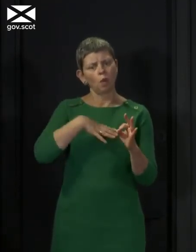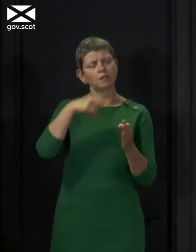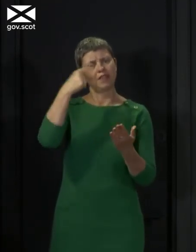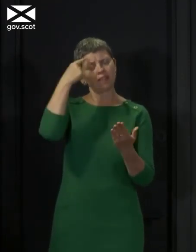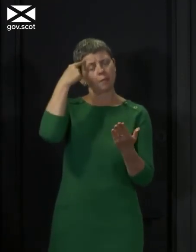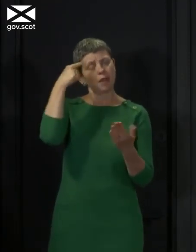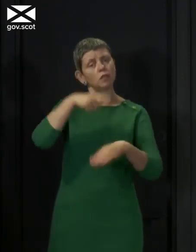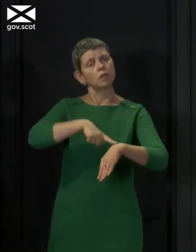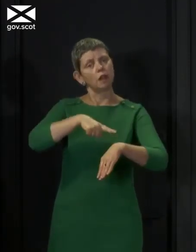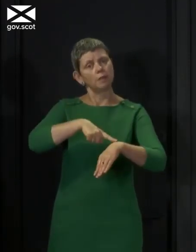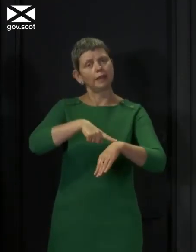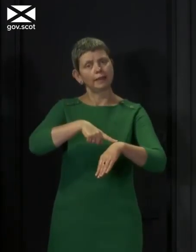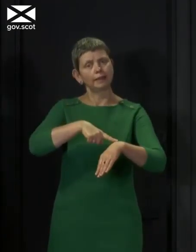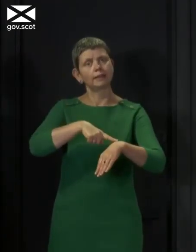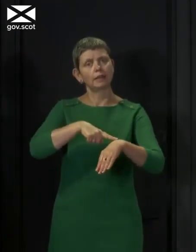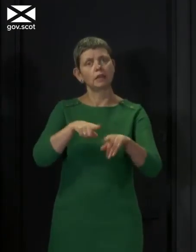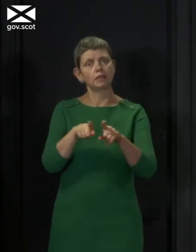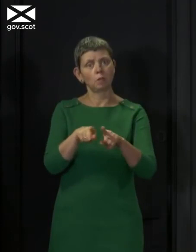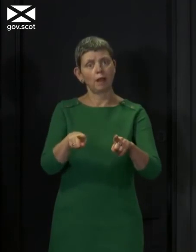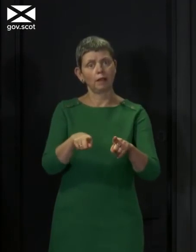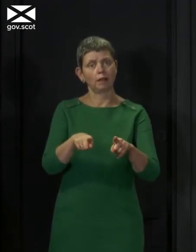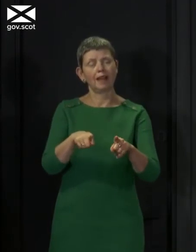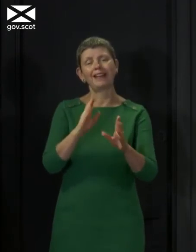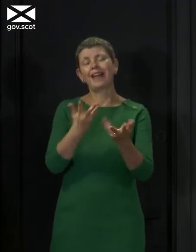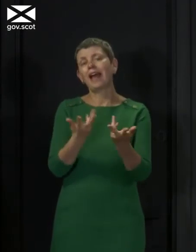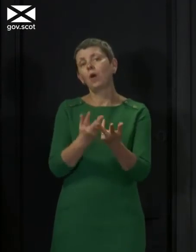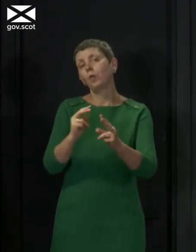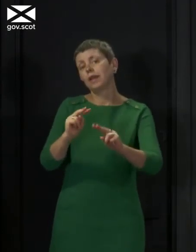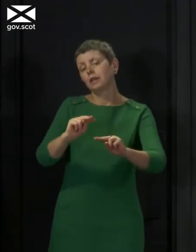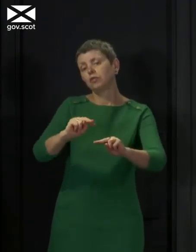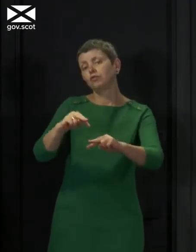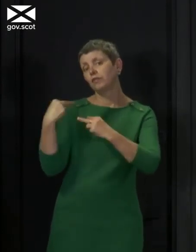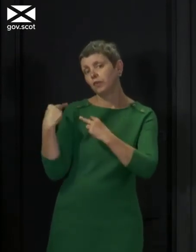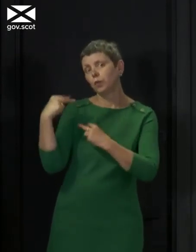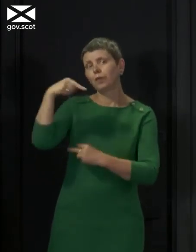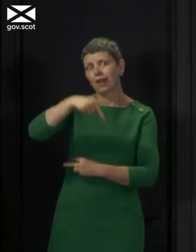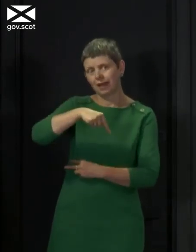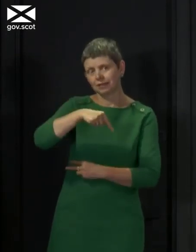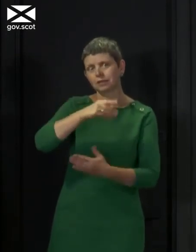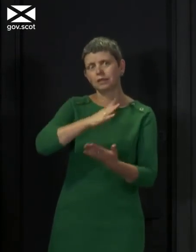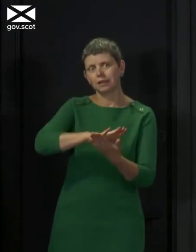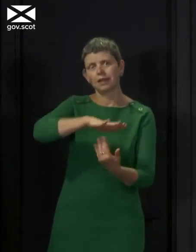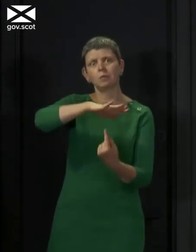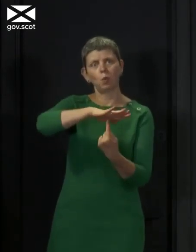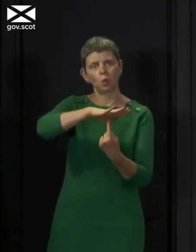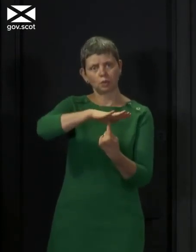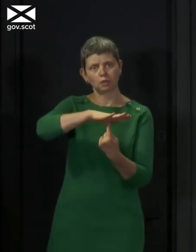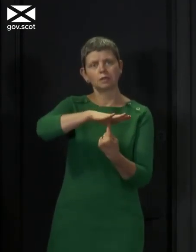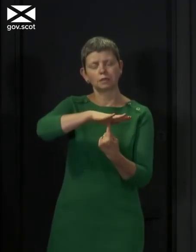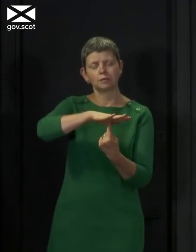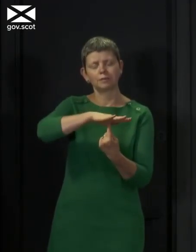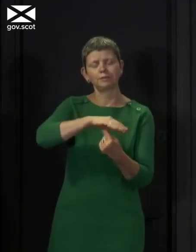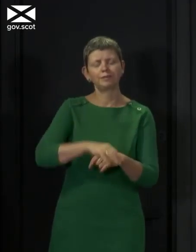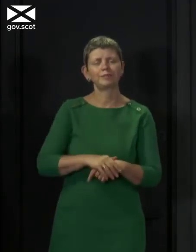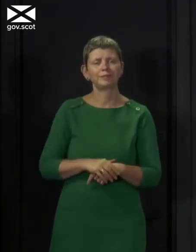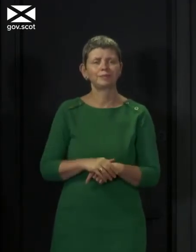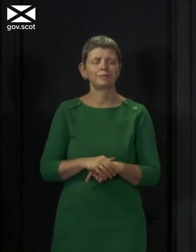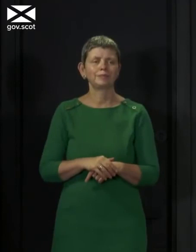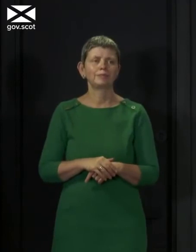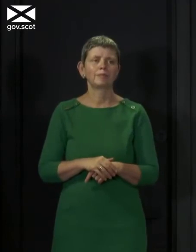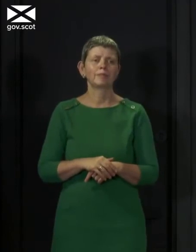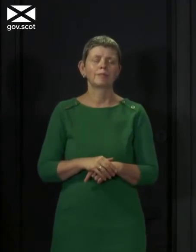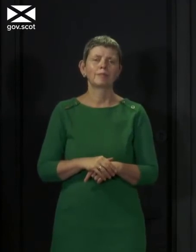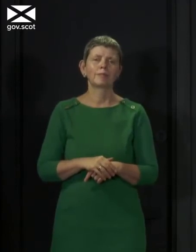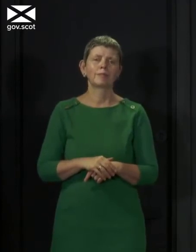an arrangement like this is how it is kept under review and how we exit from it as we continue to tackle the virus.